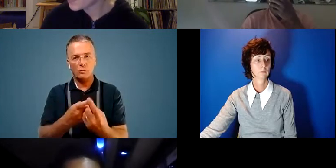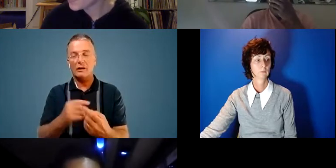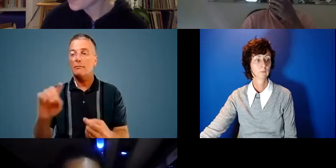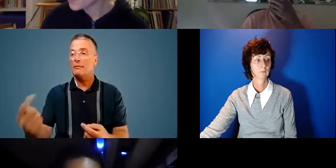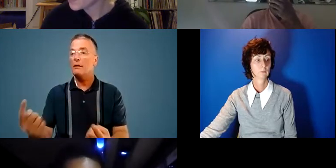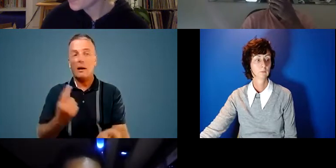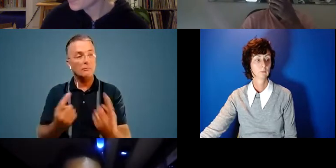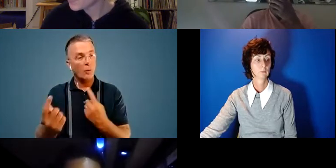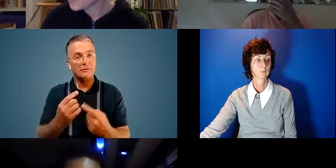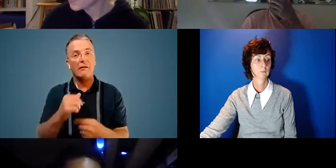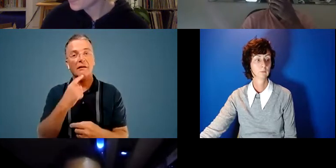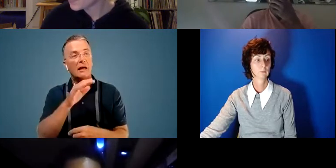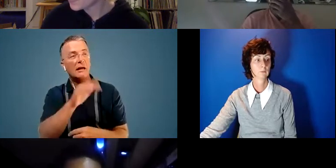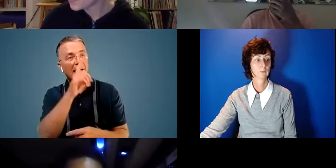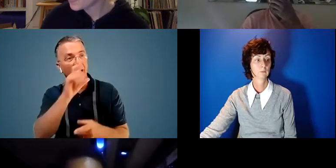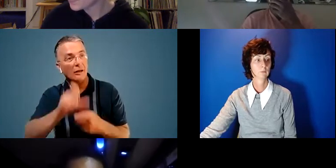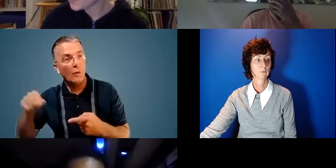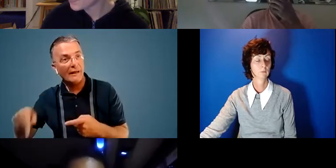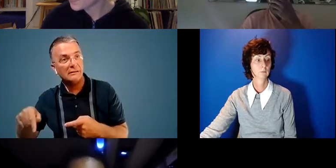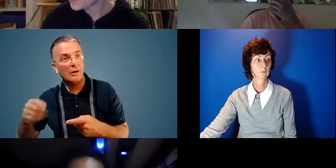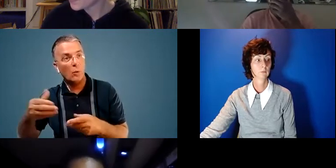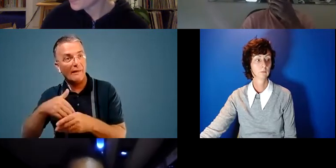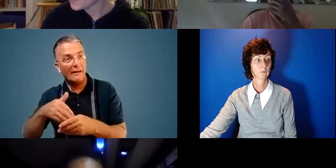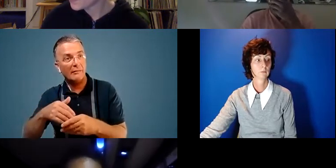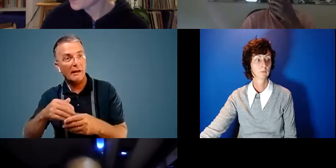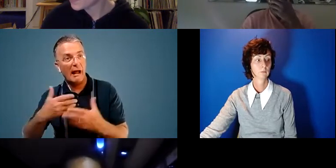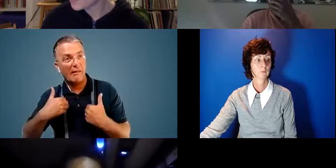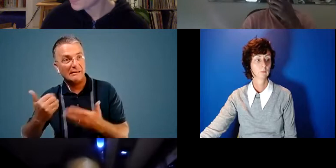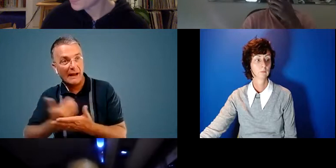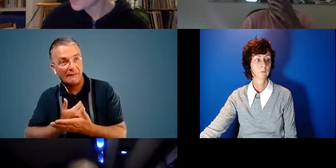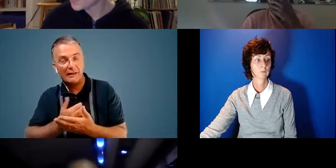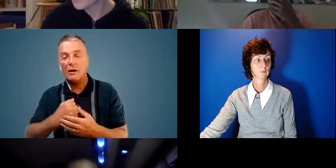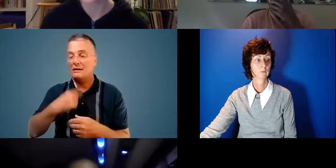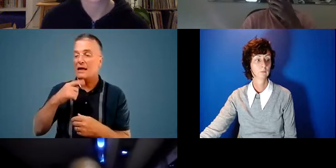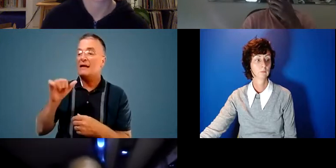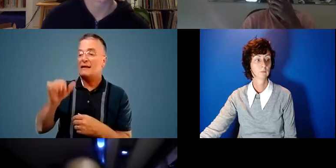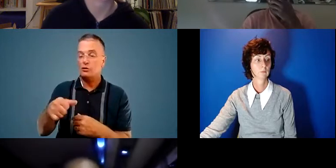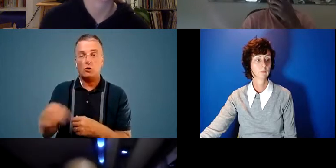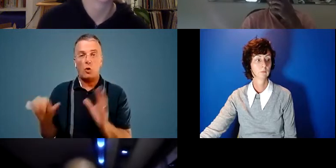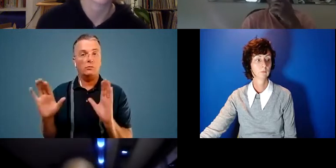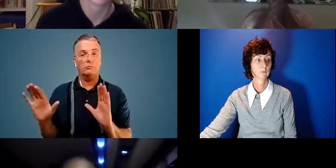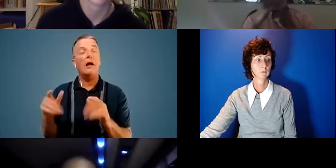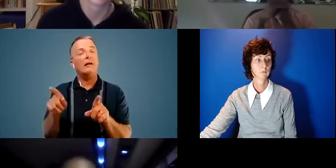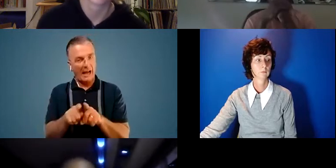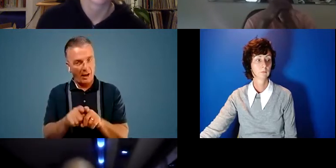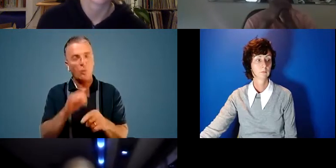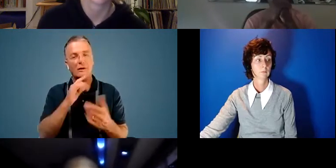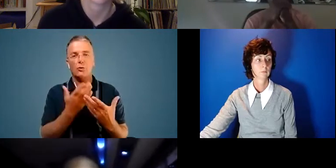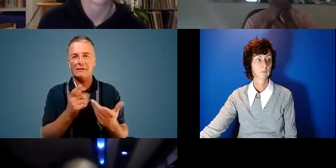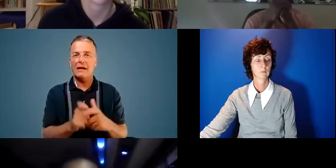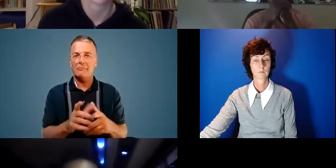and they say can i do this within the realms of health and safety and we'll say yes or no and now we're going to bring that and we're going say